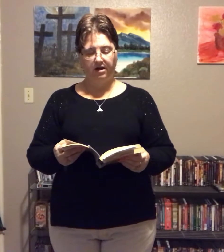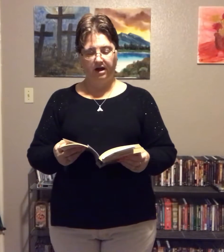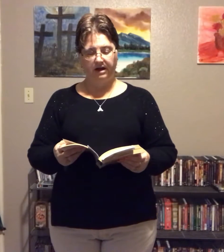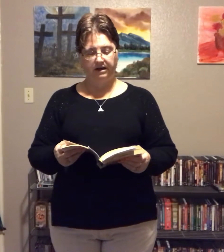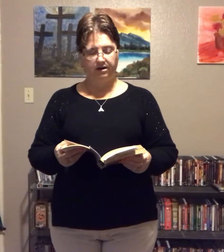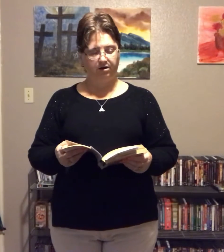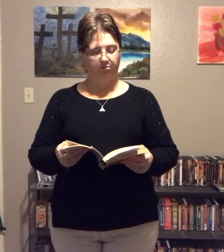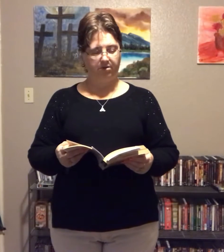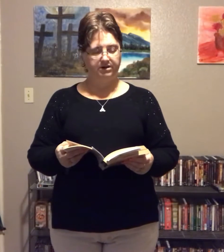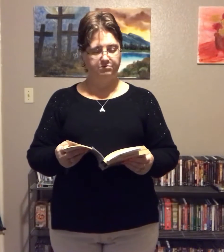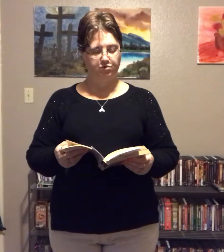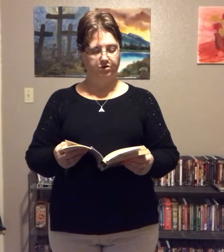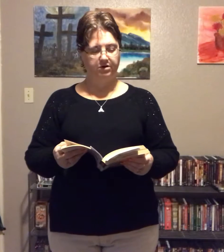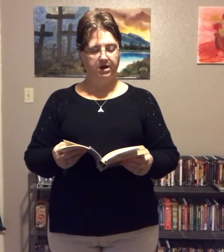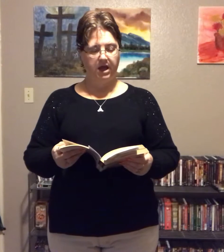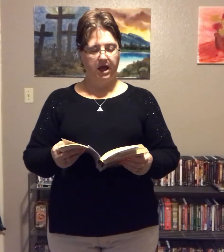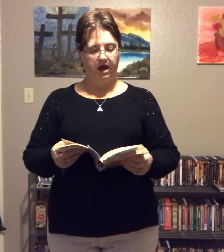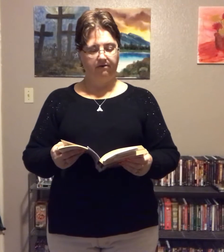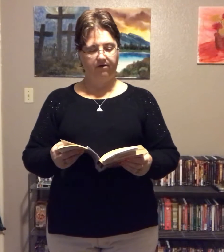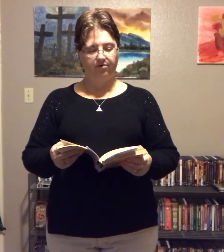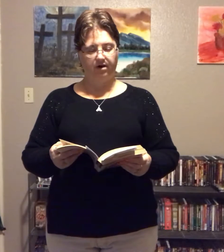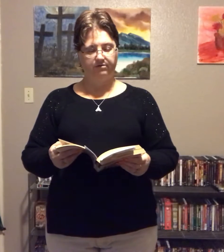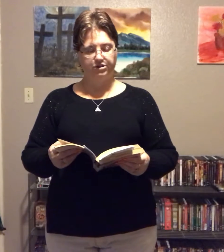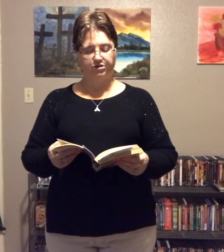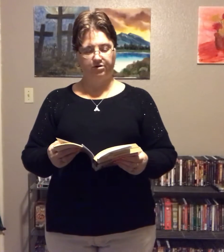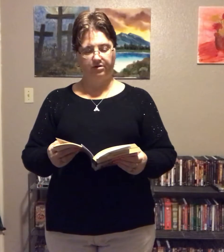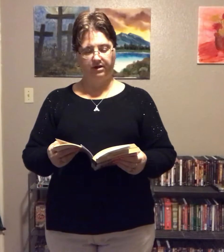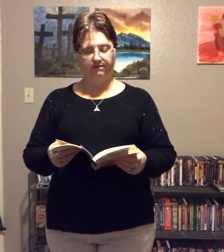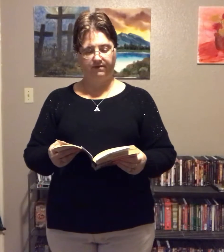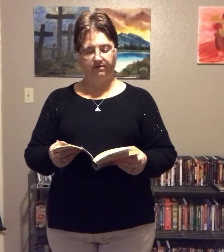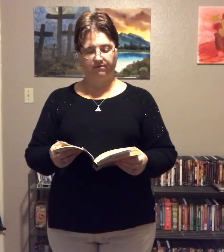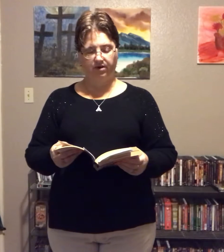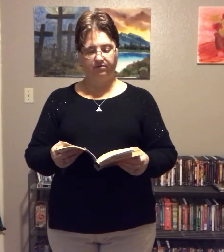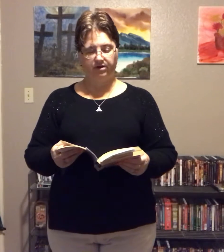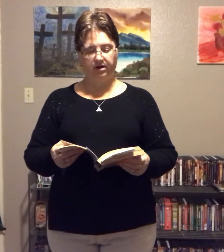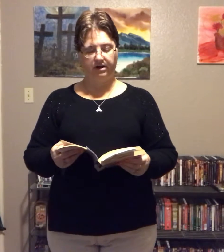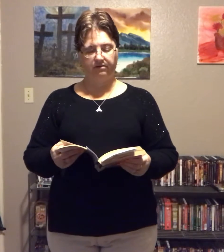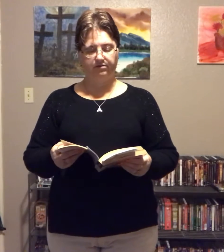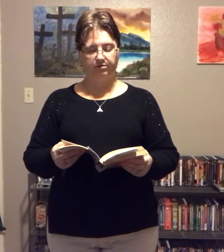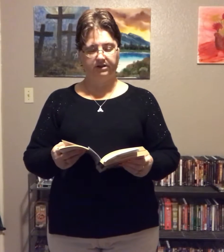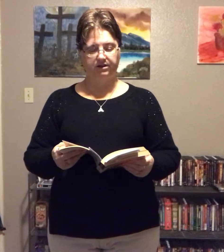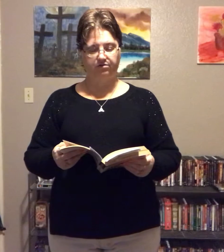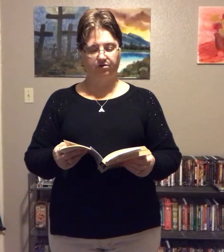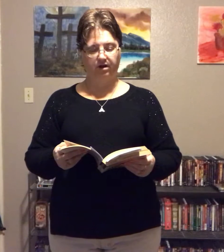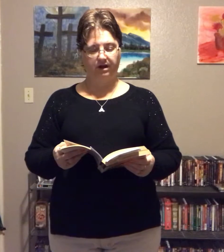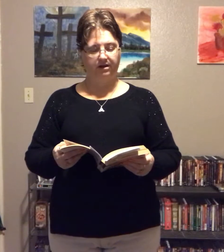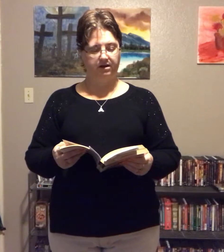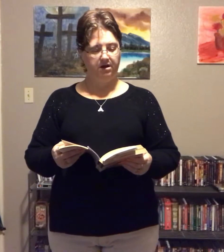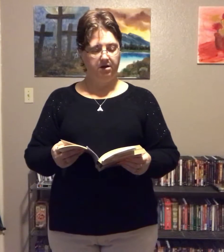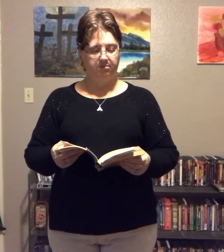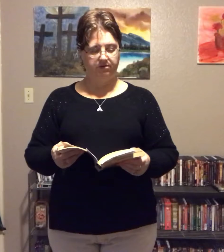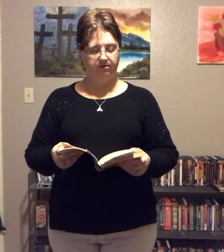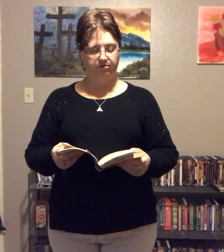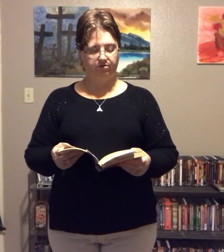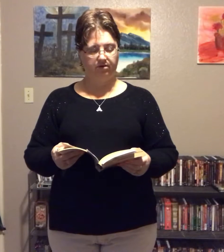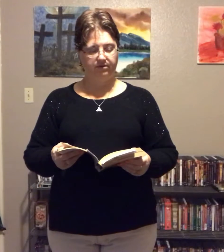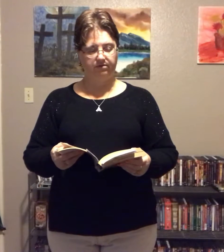I didn't know much more. However, I was sure that if it involved God, I was willing to try. My sister often